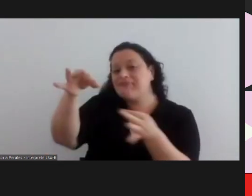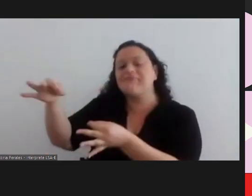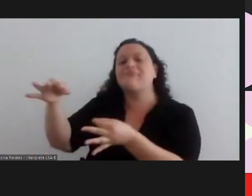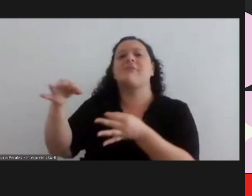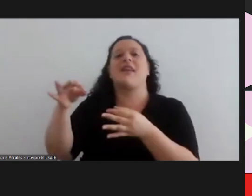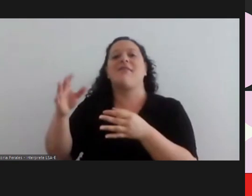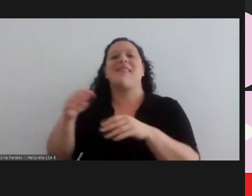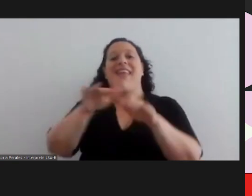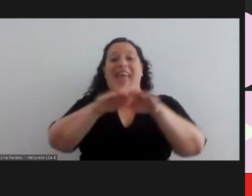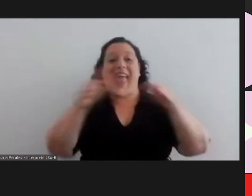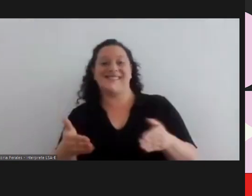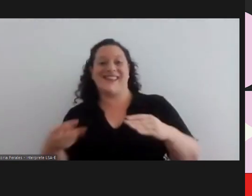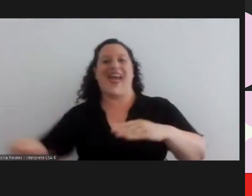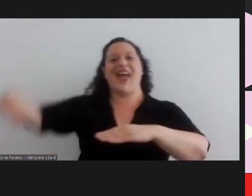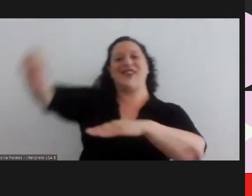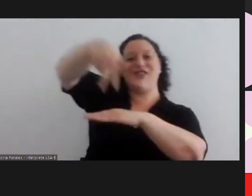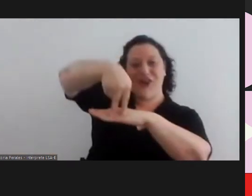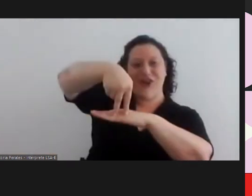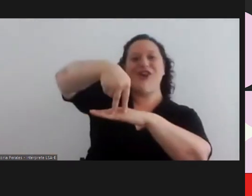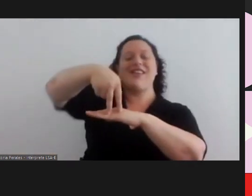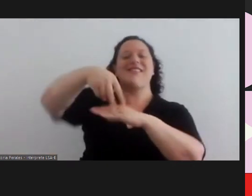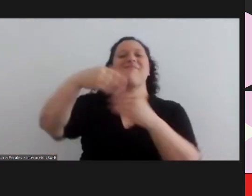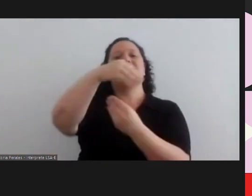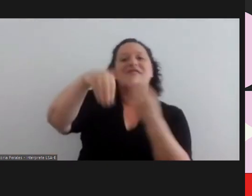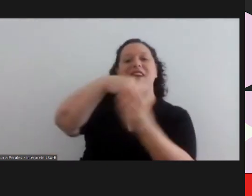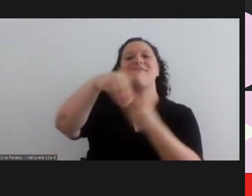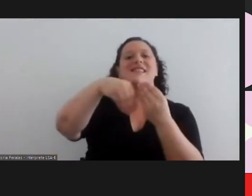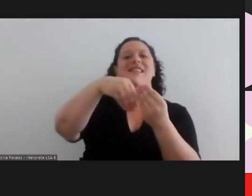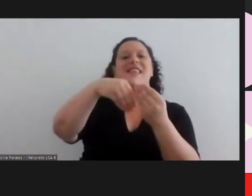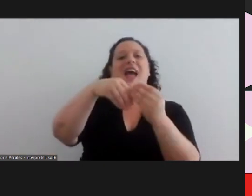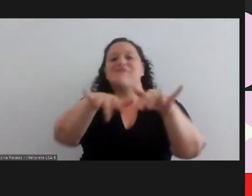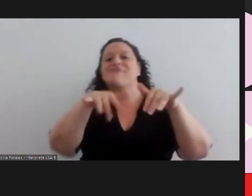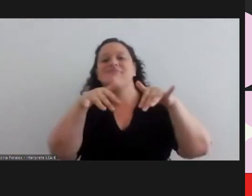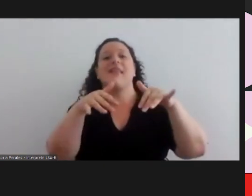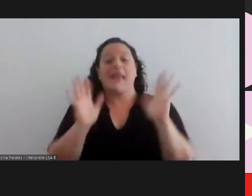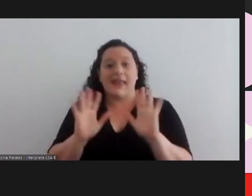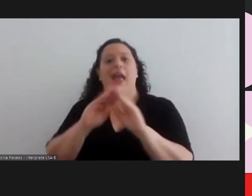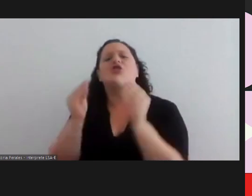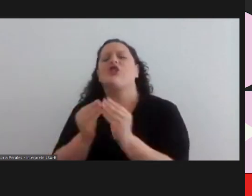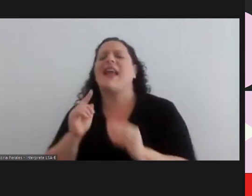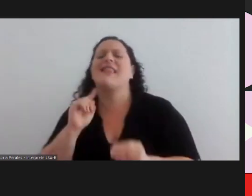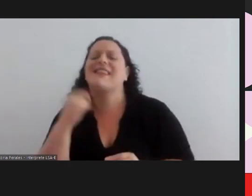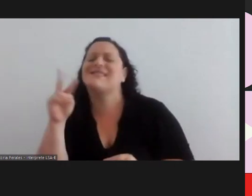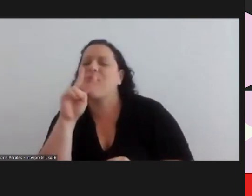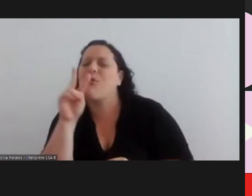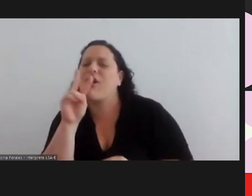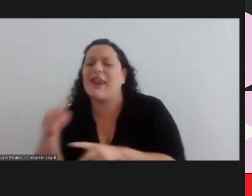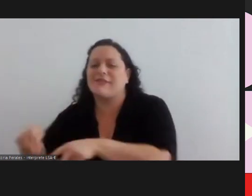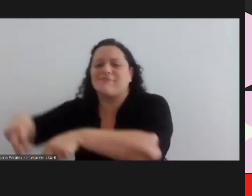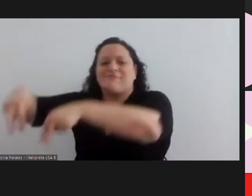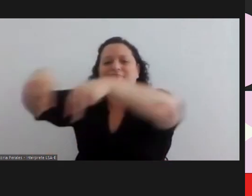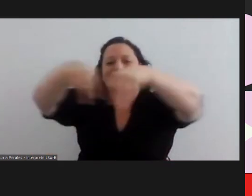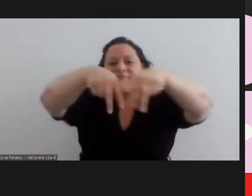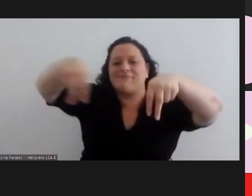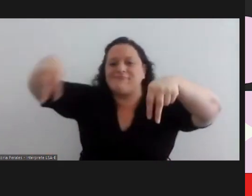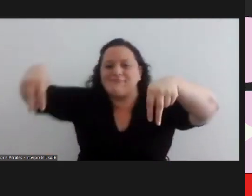stage where all my family members all the family members were there and the teachers as well the 13 girls got on stage and with